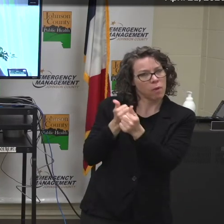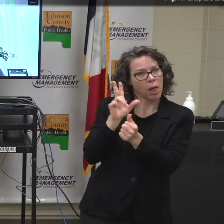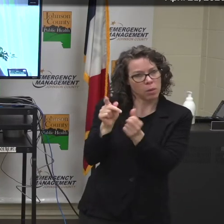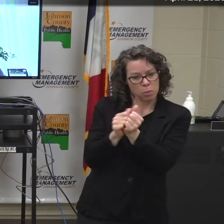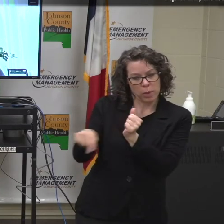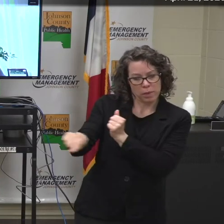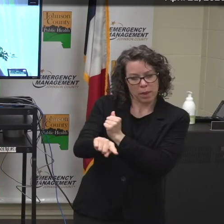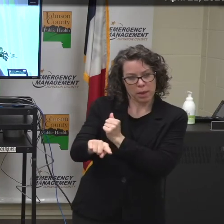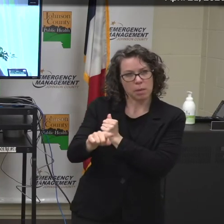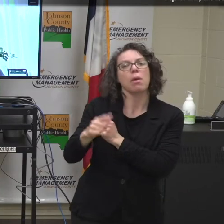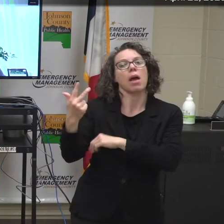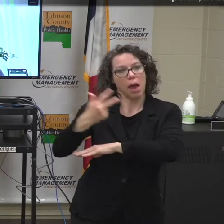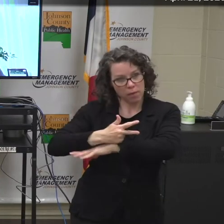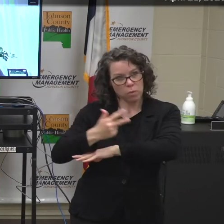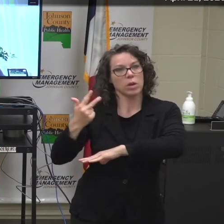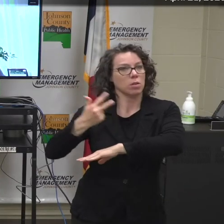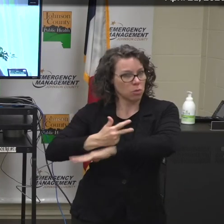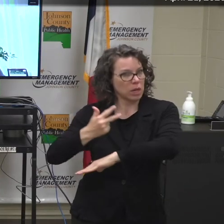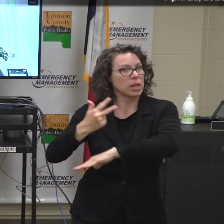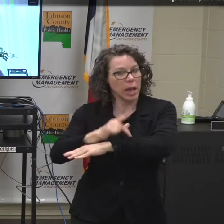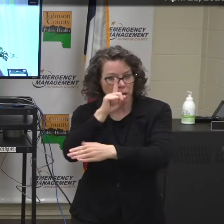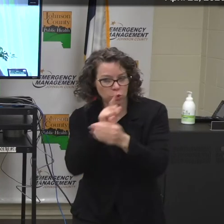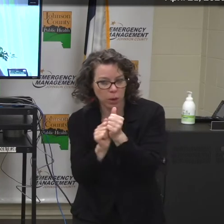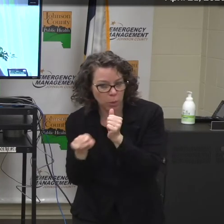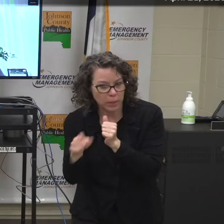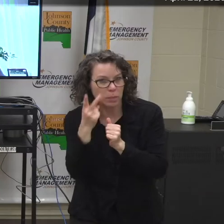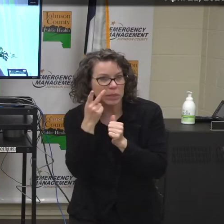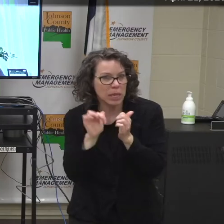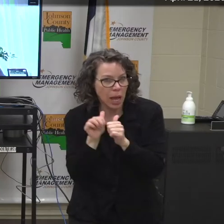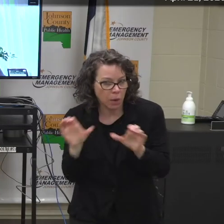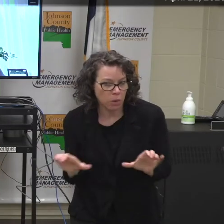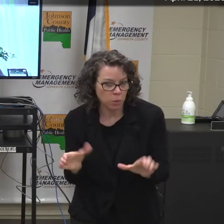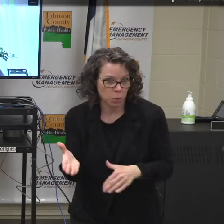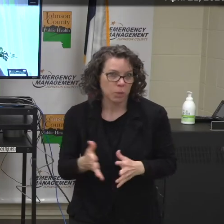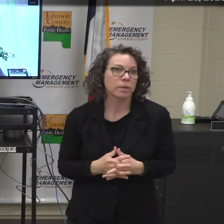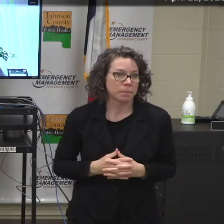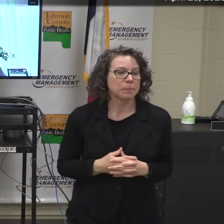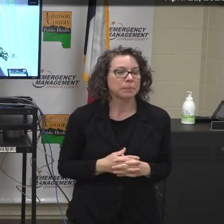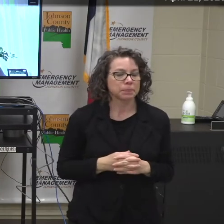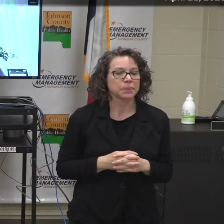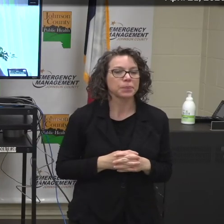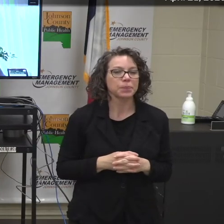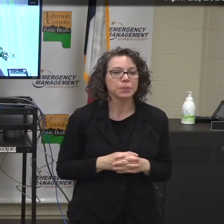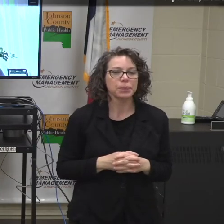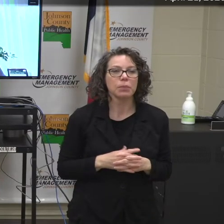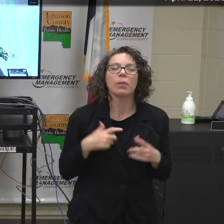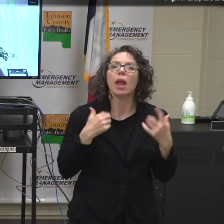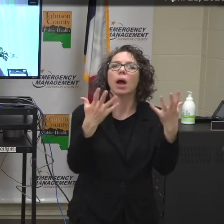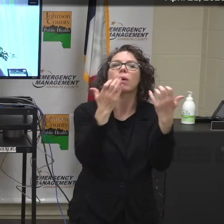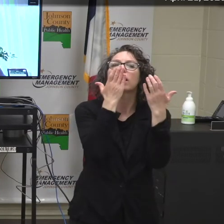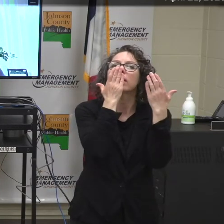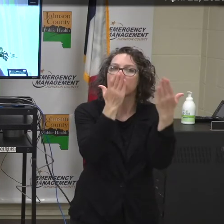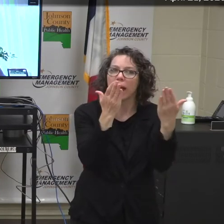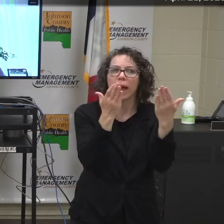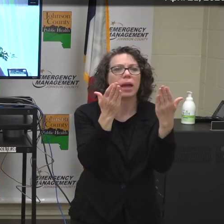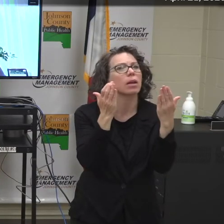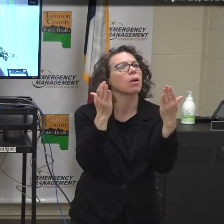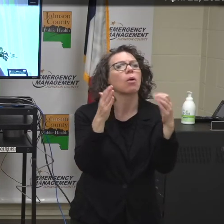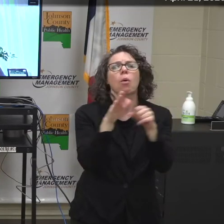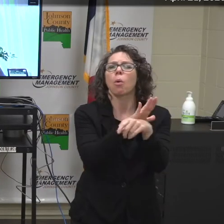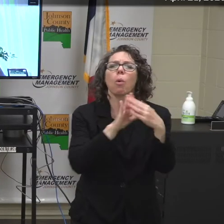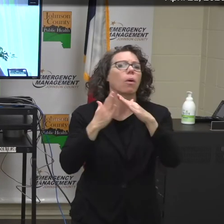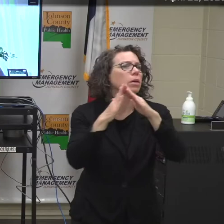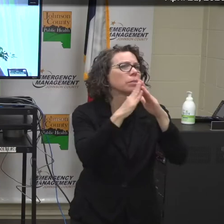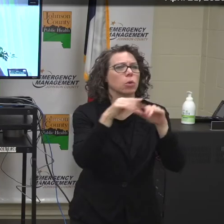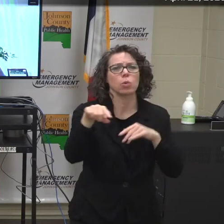patients every three days as well to follow up with them and their condition. We would like to thank everyone in the community for